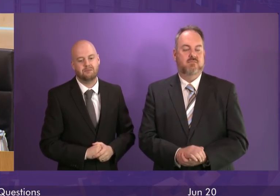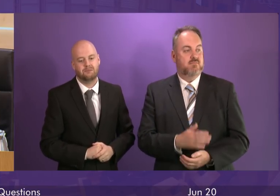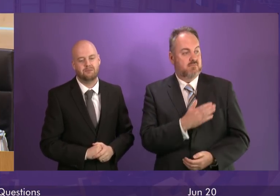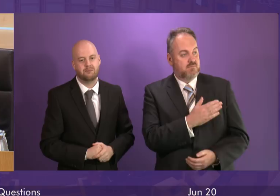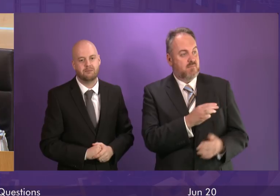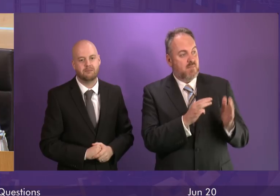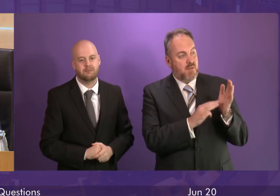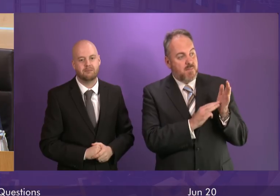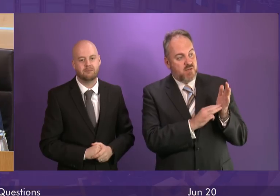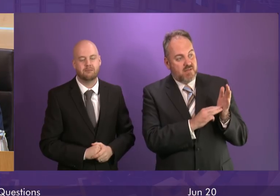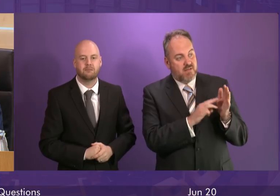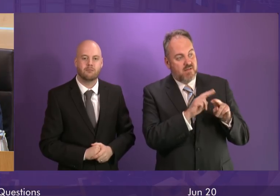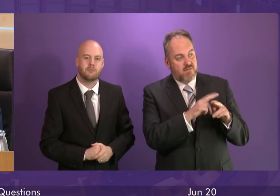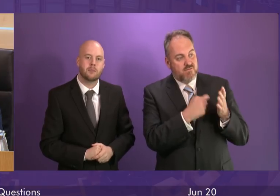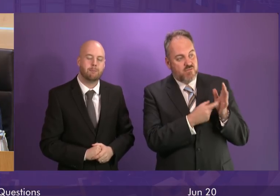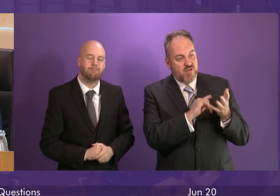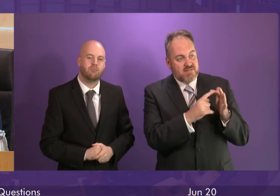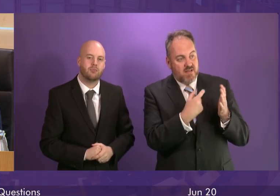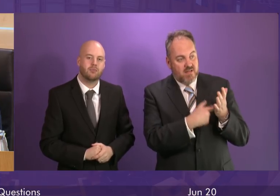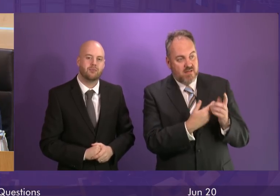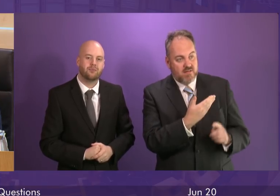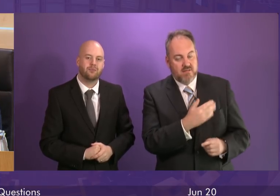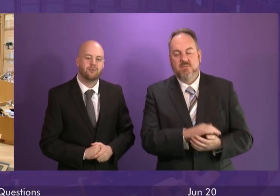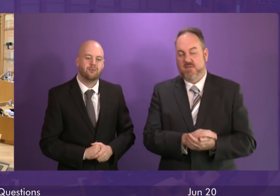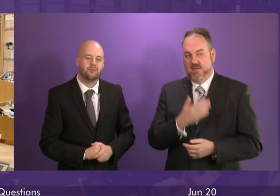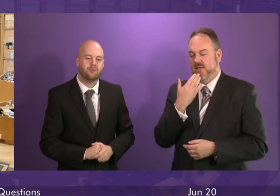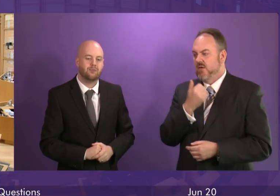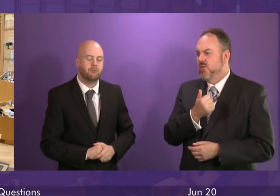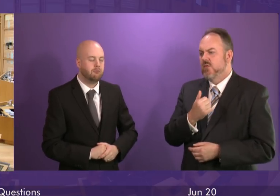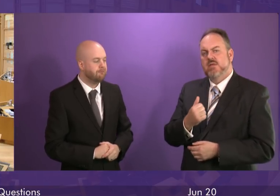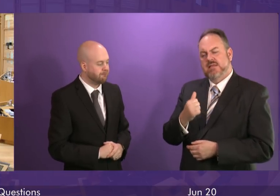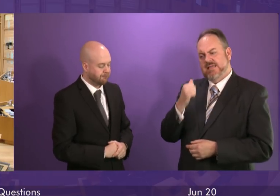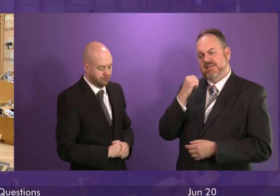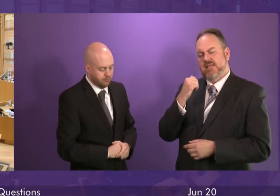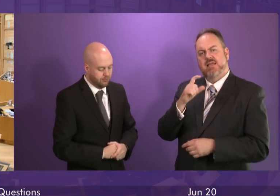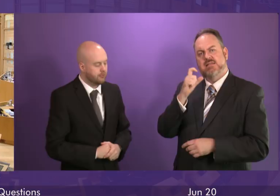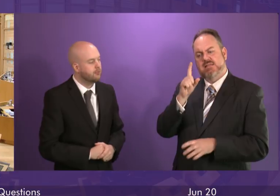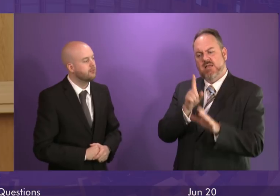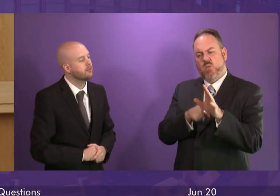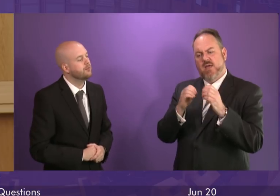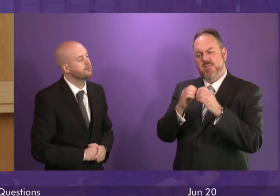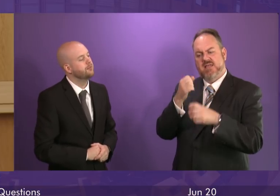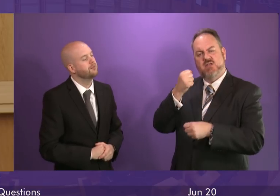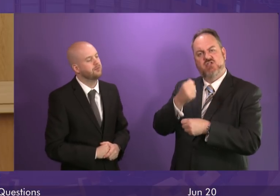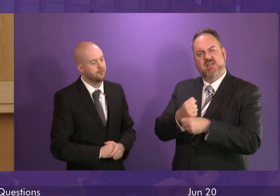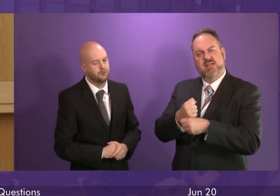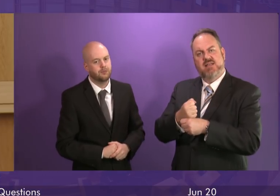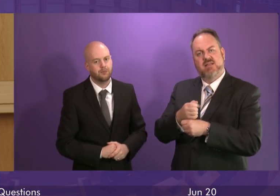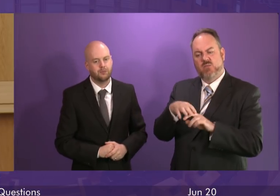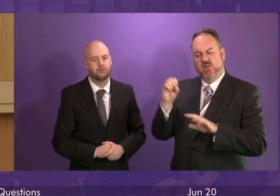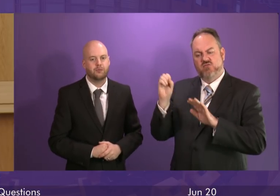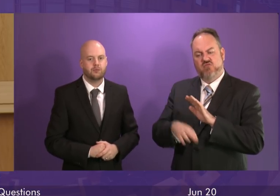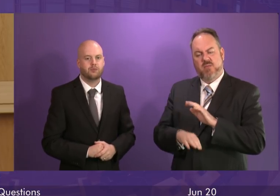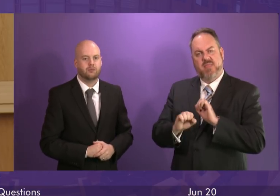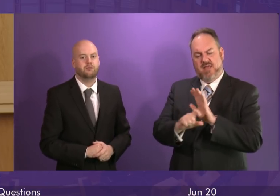And Murda Fraser. Thank you Presiding Officer. Yesterday the banking group CYBG announced it would be dropping the Clydesdale bank